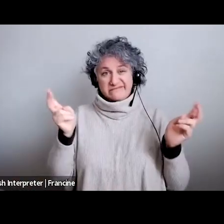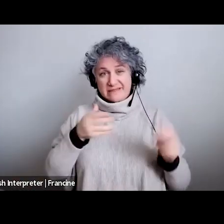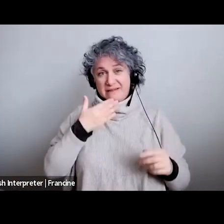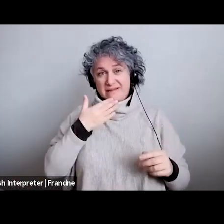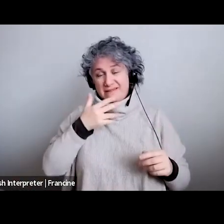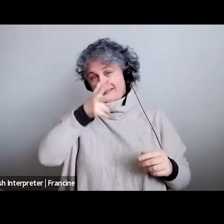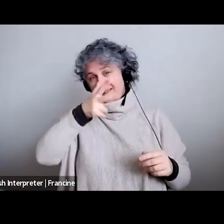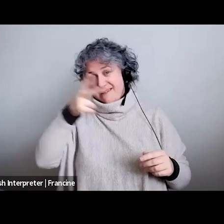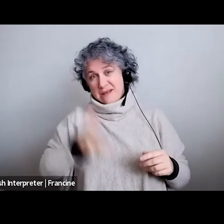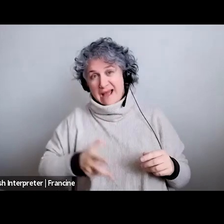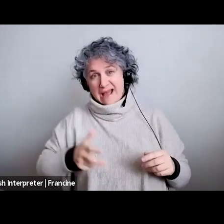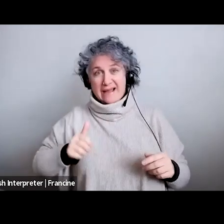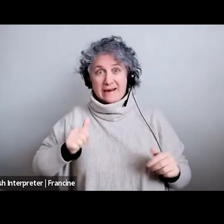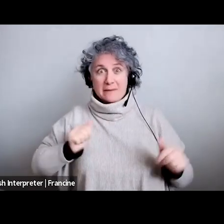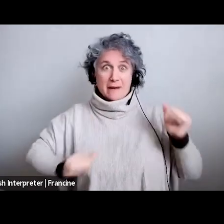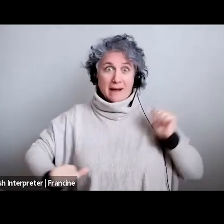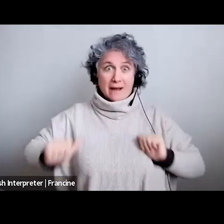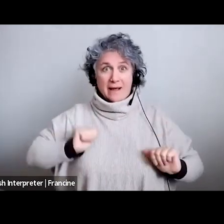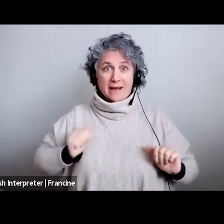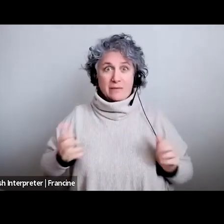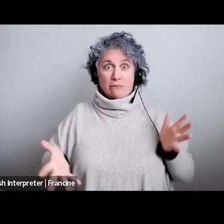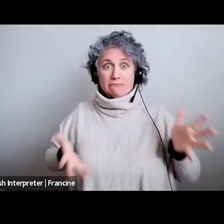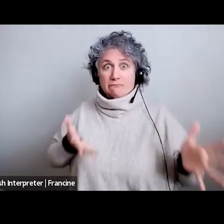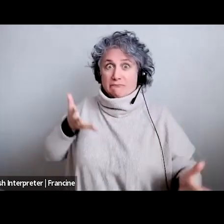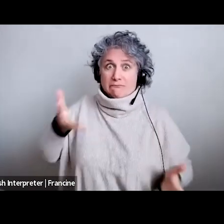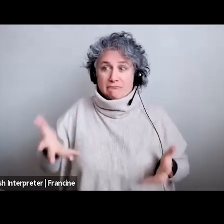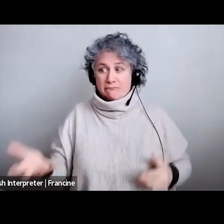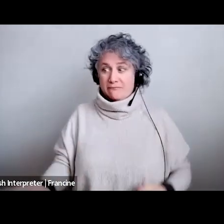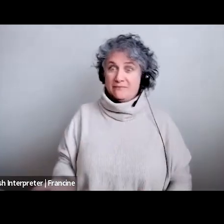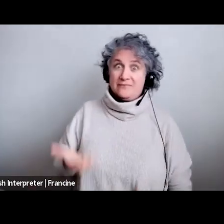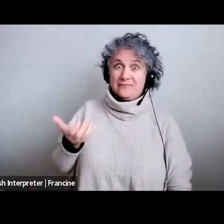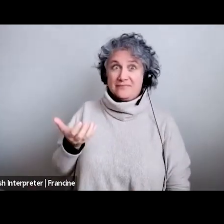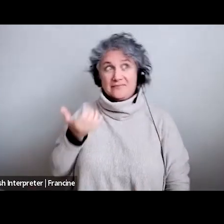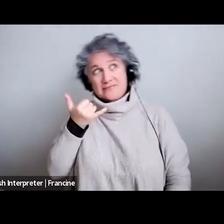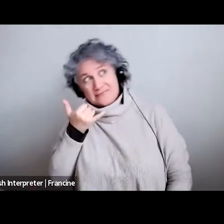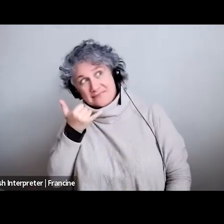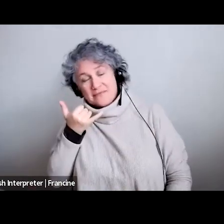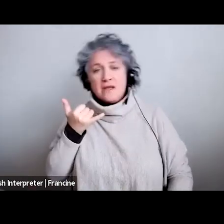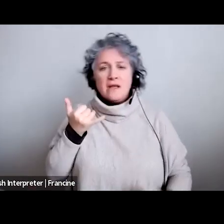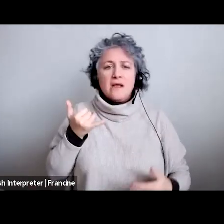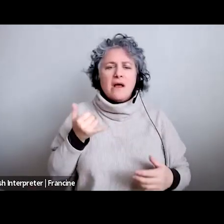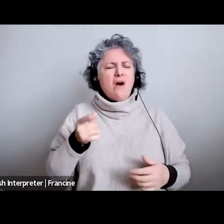i think it's fine to use a phone i think uh